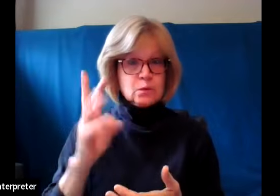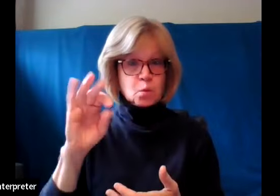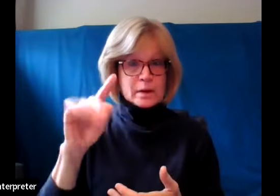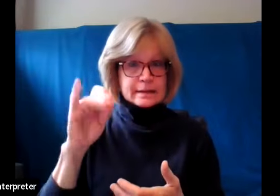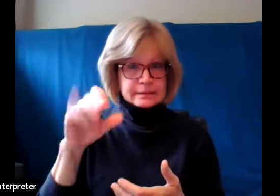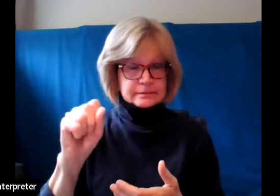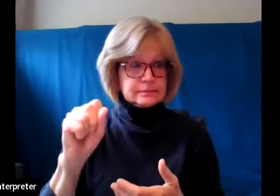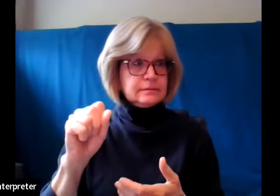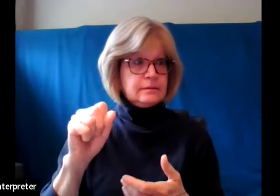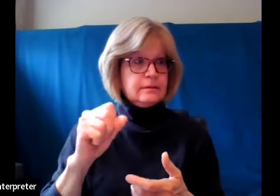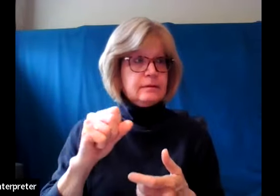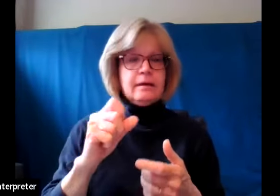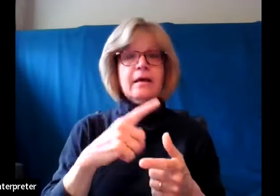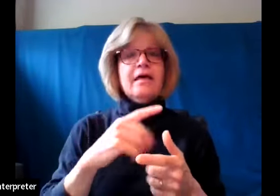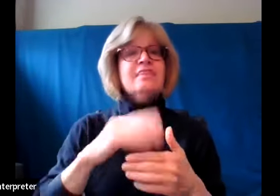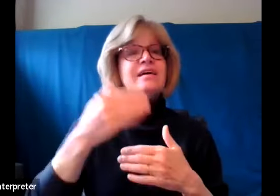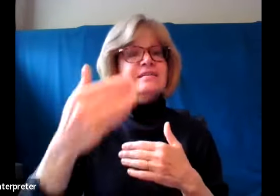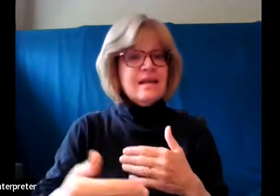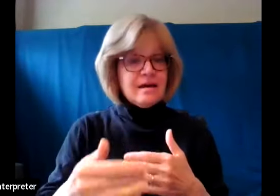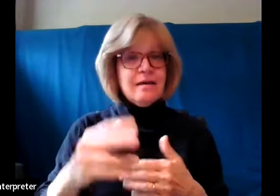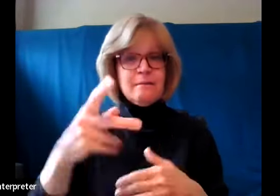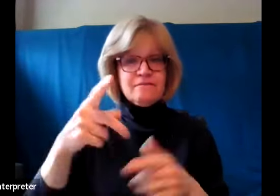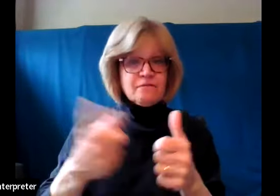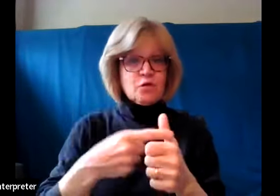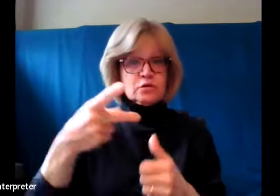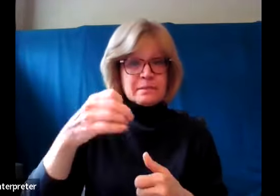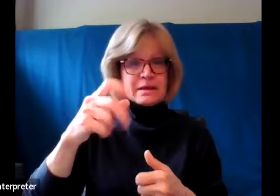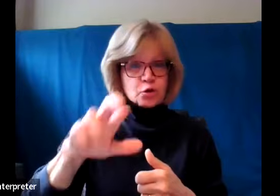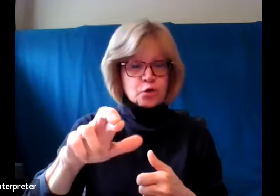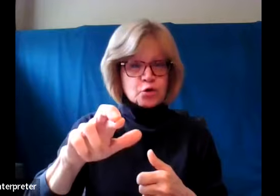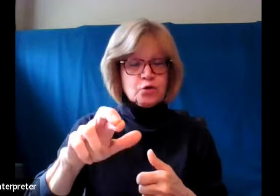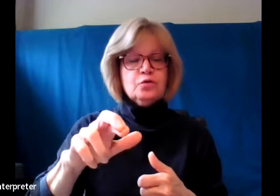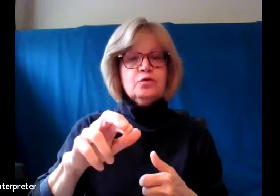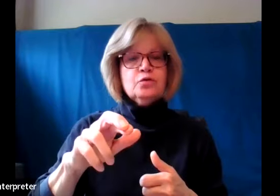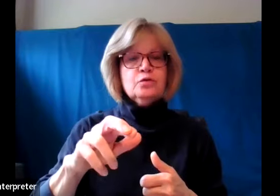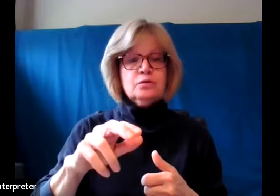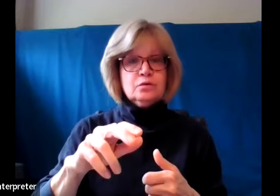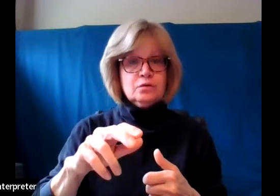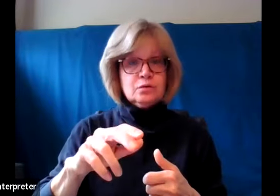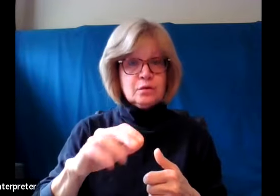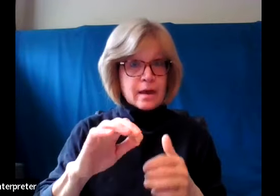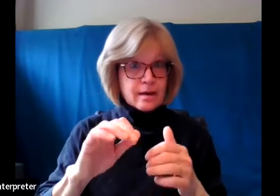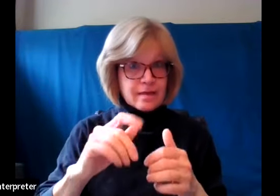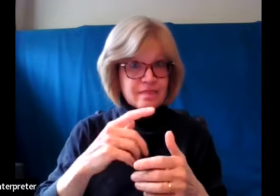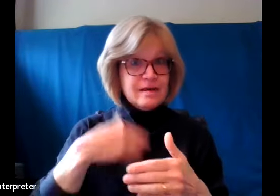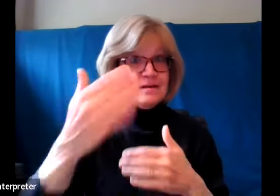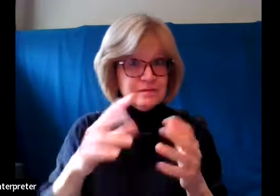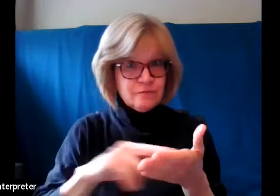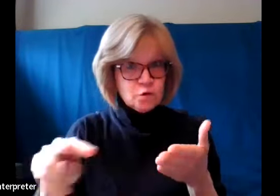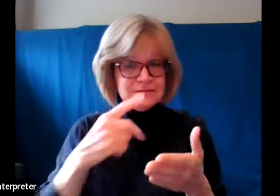is, and then keep reading. It says, yet do it with gentleness and reverence.